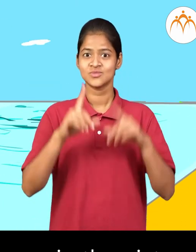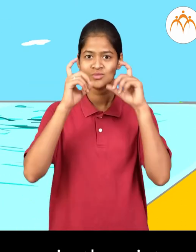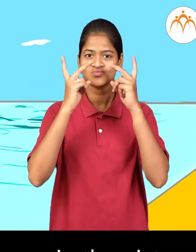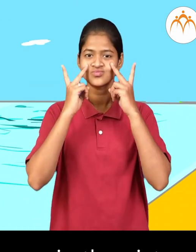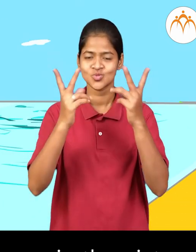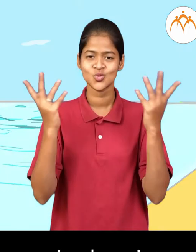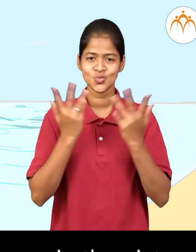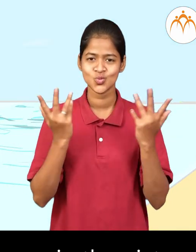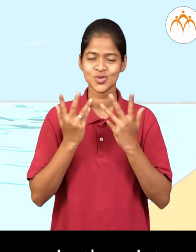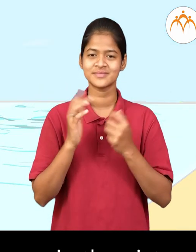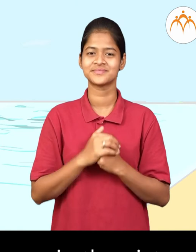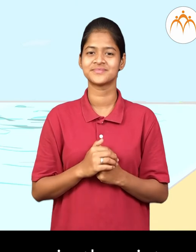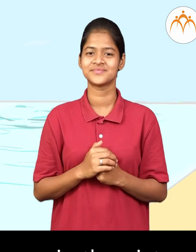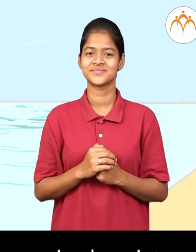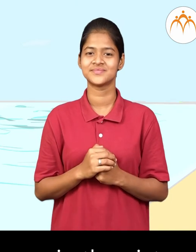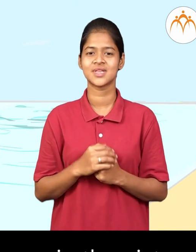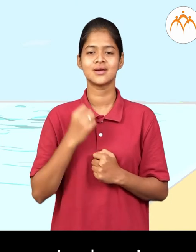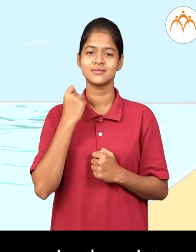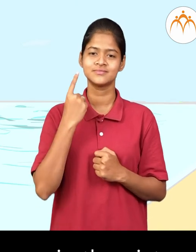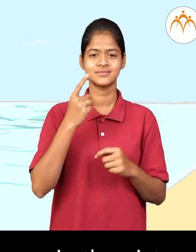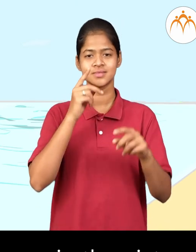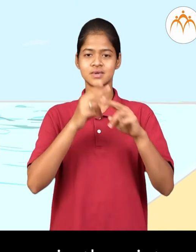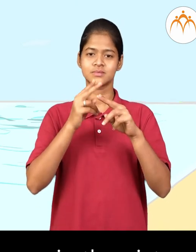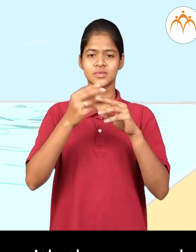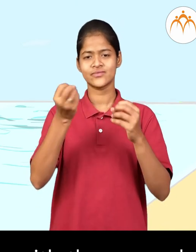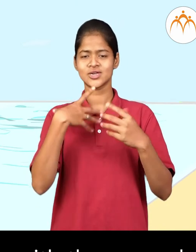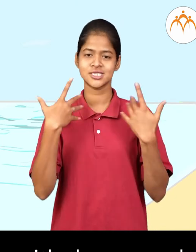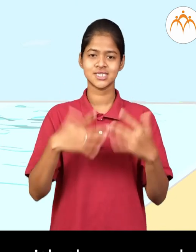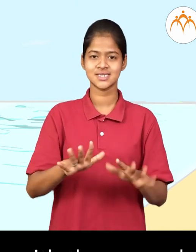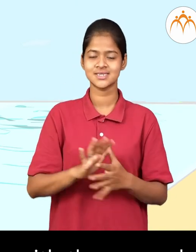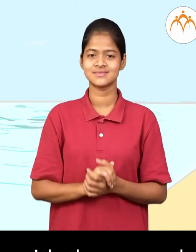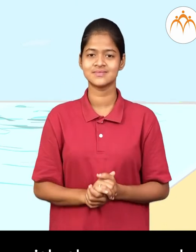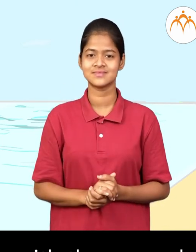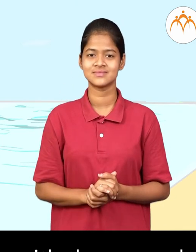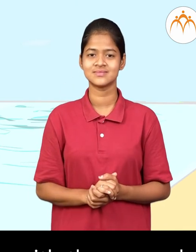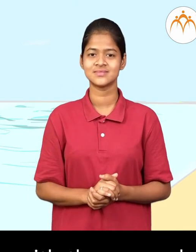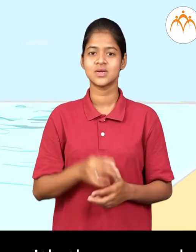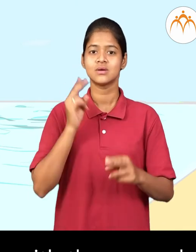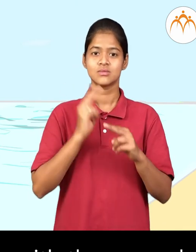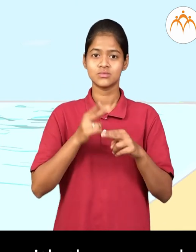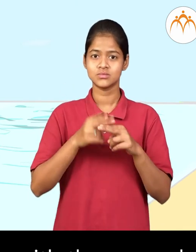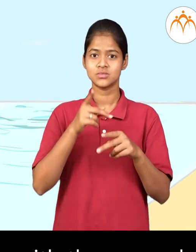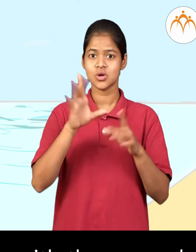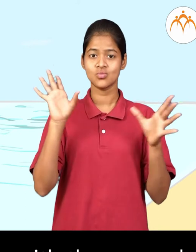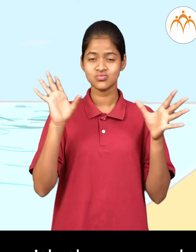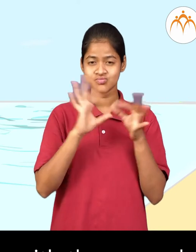me whatever you saw in the picture you formed small sentences with those words